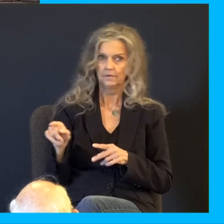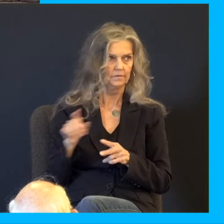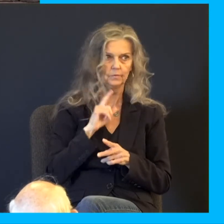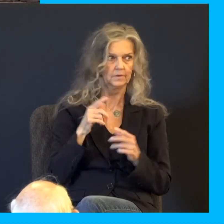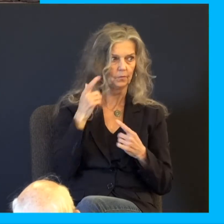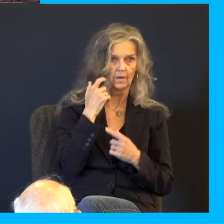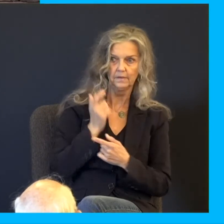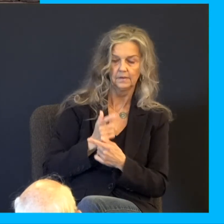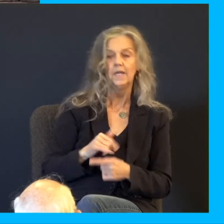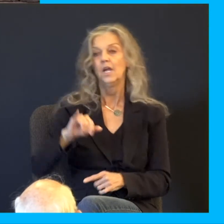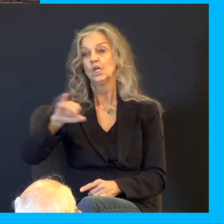And Joseph said unto his brethren,